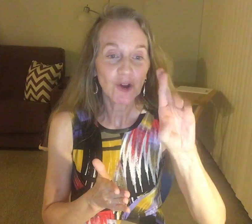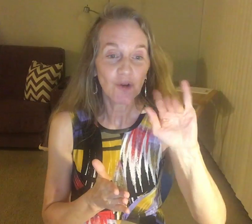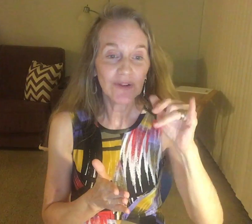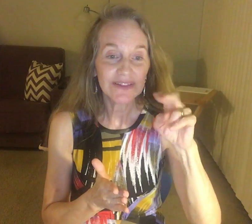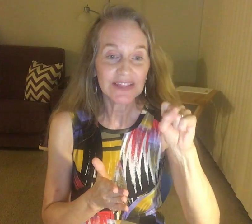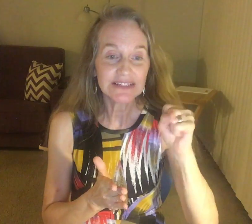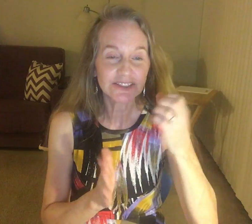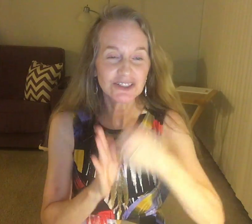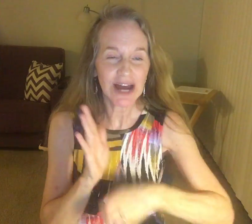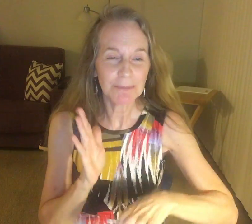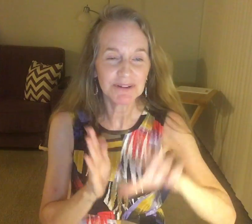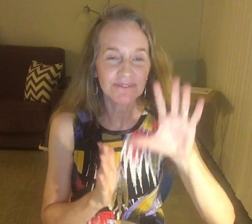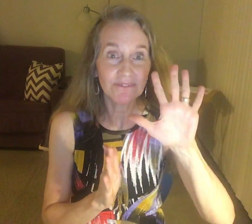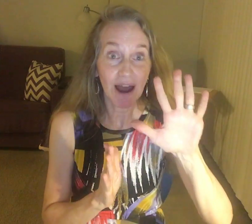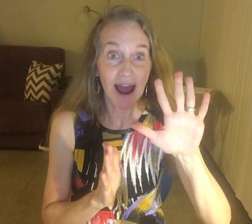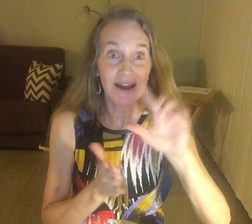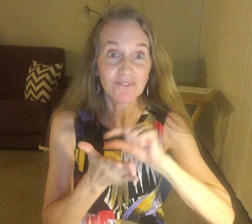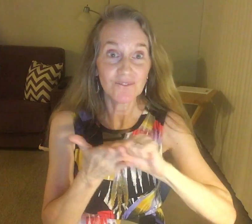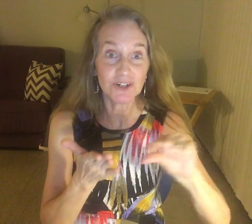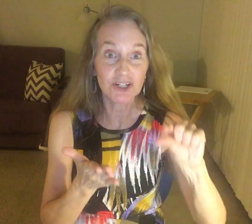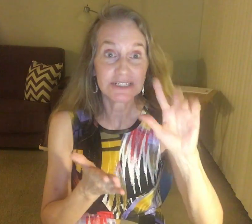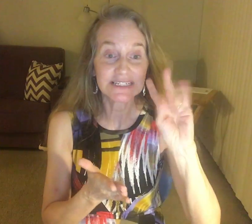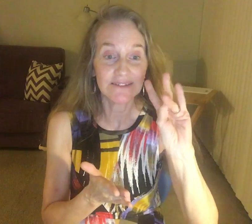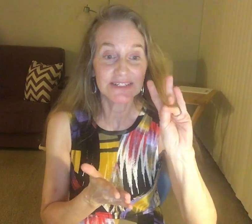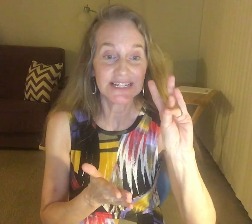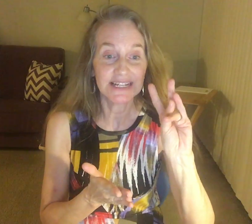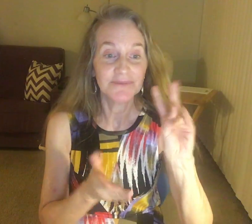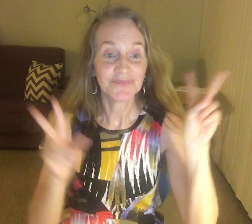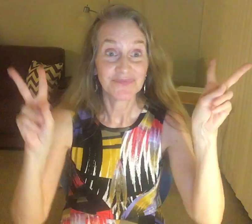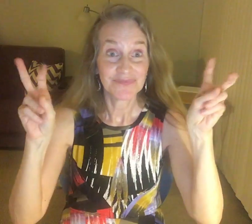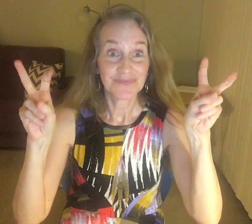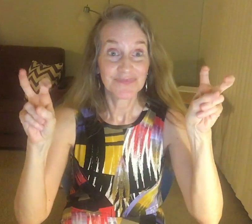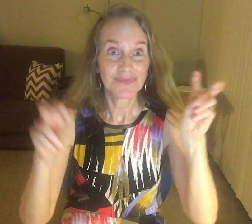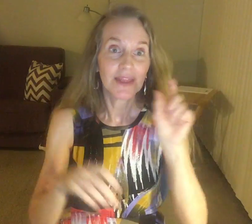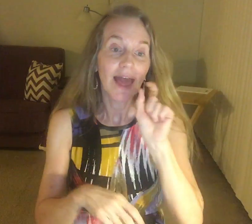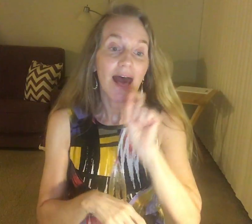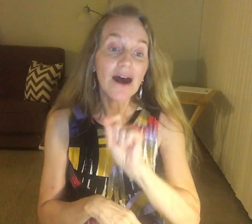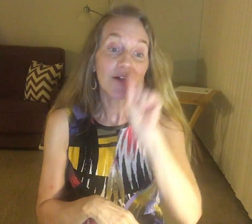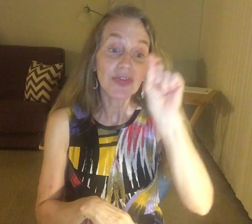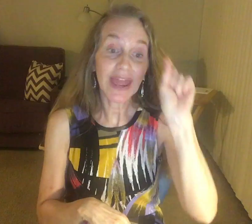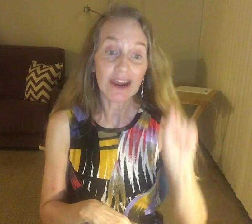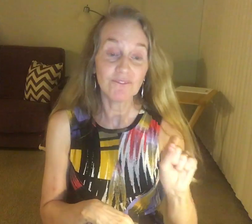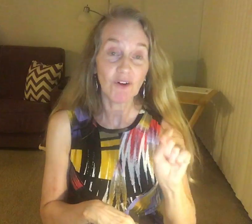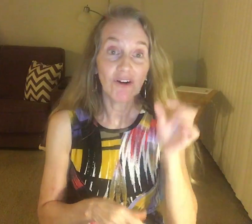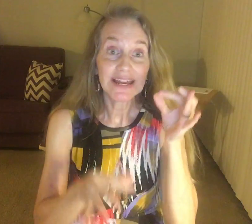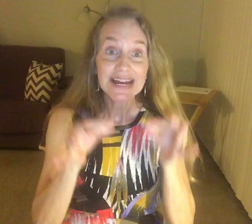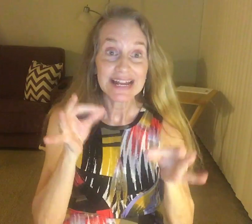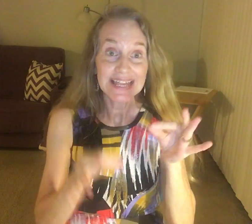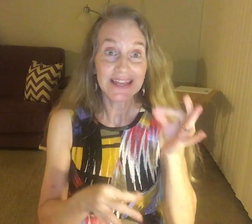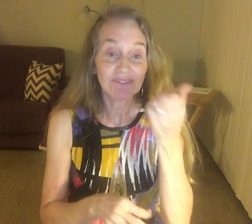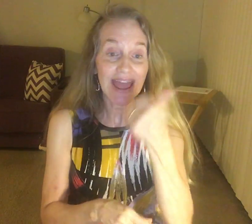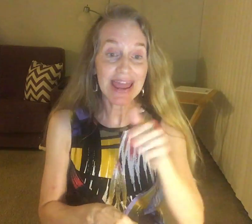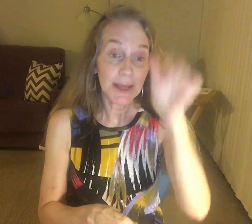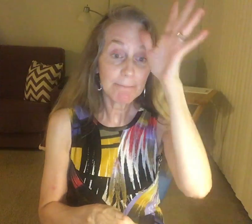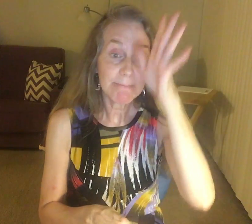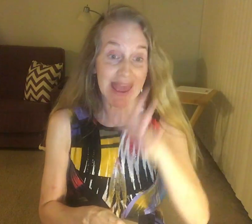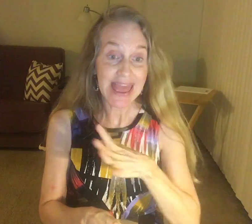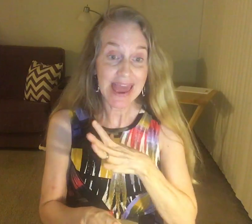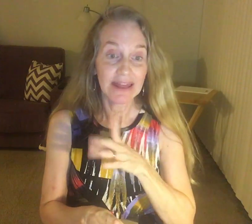could we be trapped by virginity? Therefore, if any man